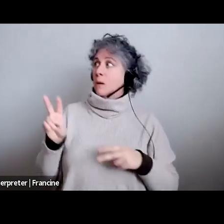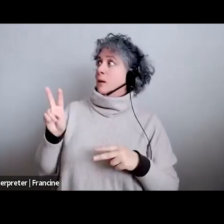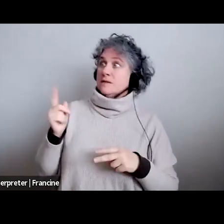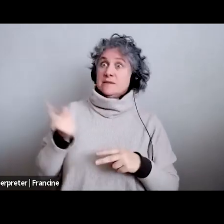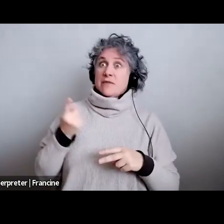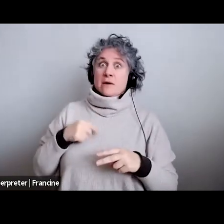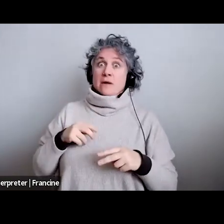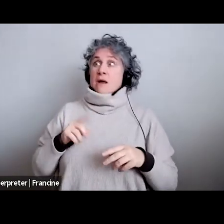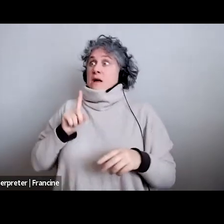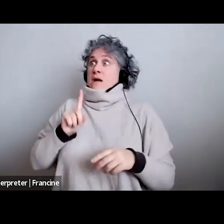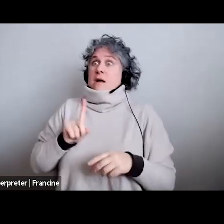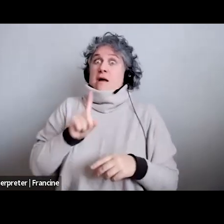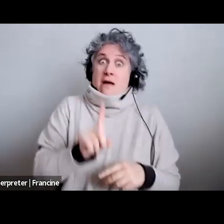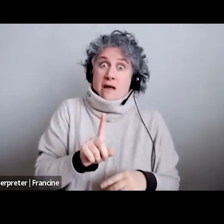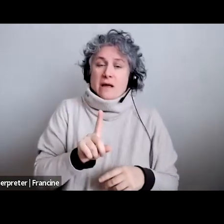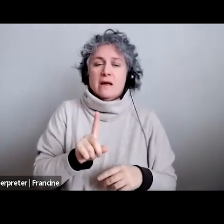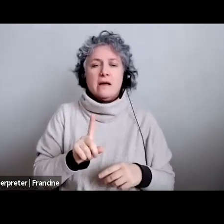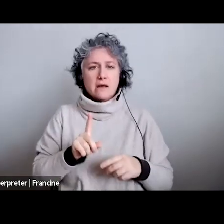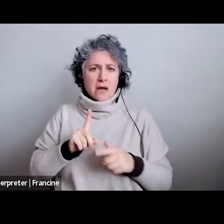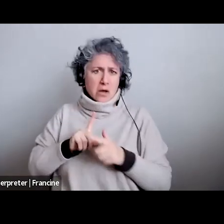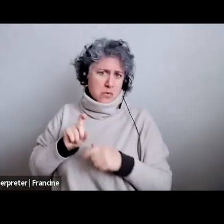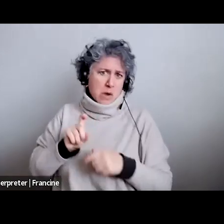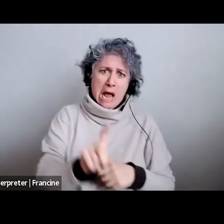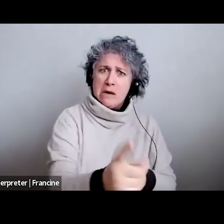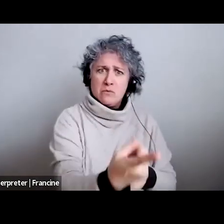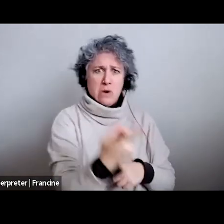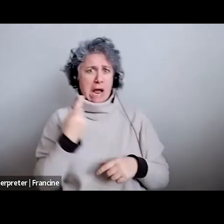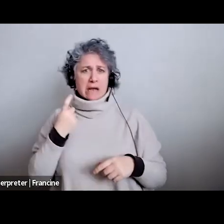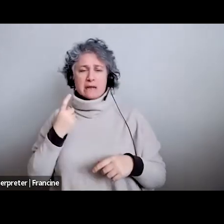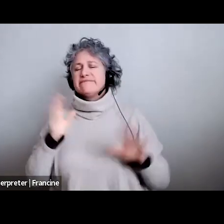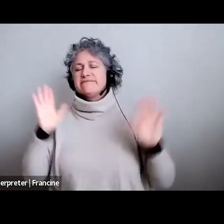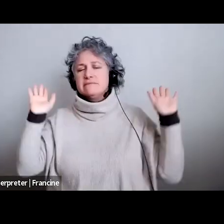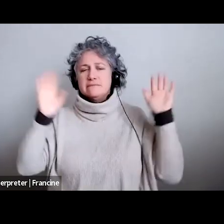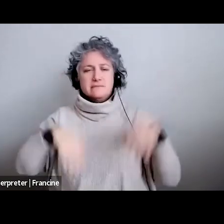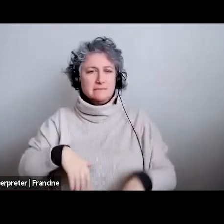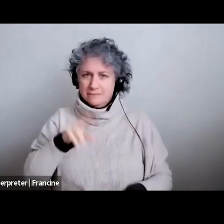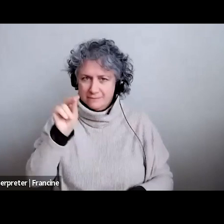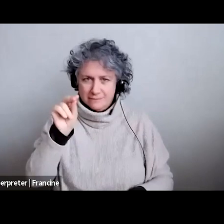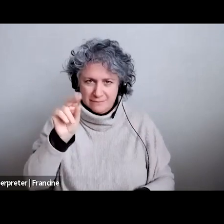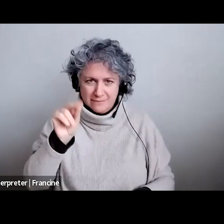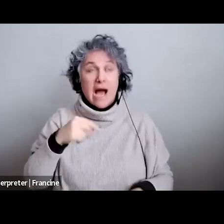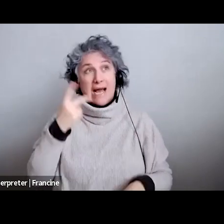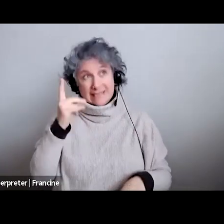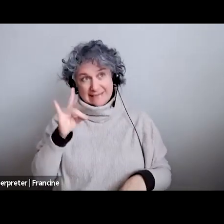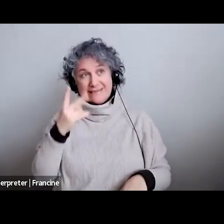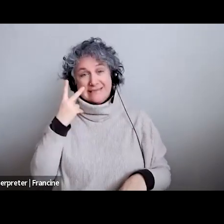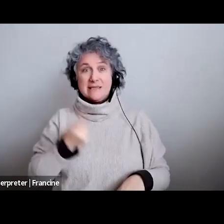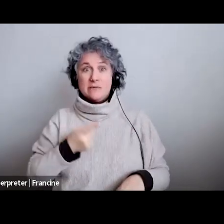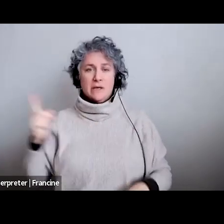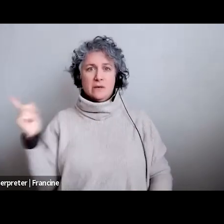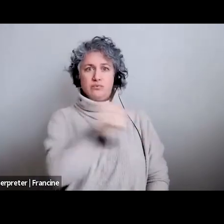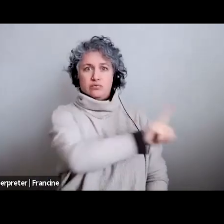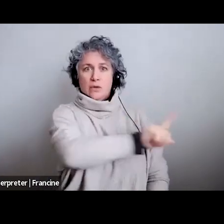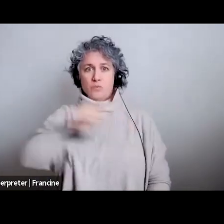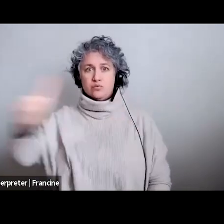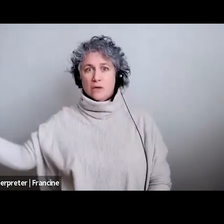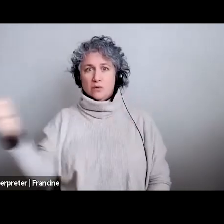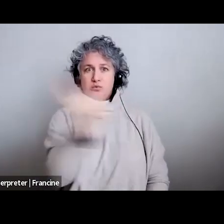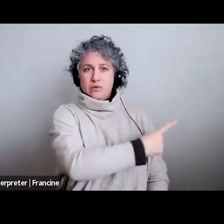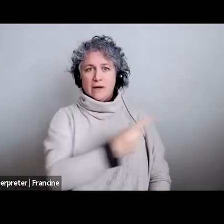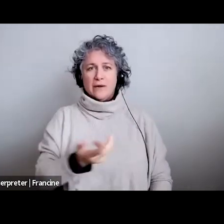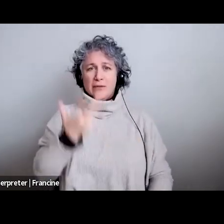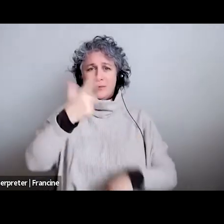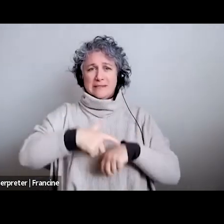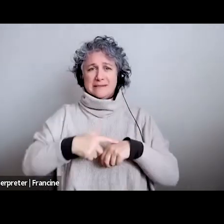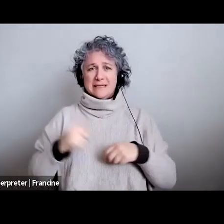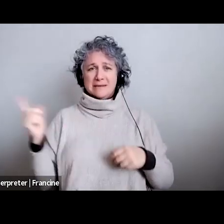a step or two is fine you do not need to run in and out of frame i have seen that i recently saw an audition where someone went in and out of frame three times